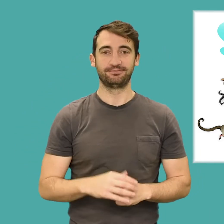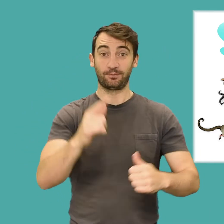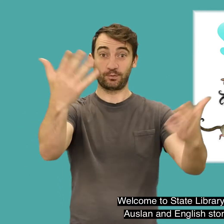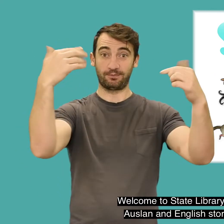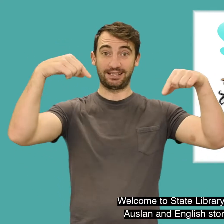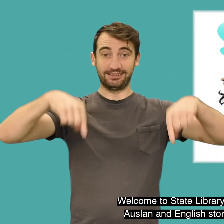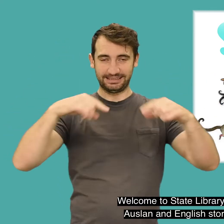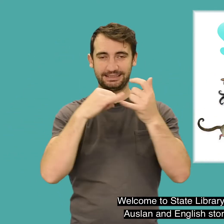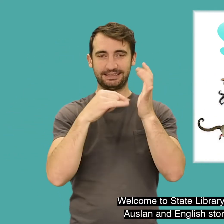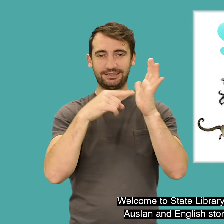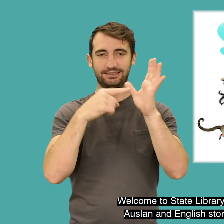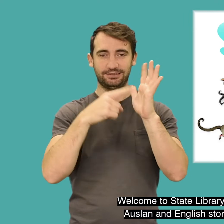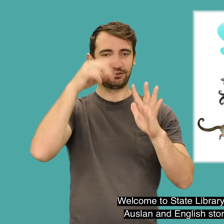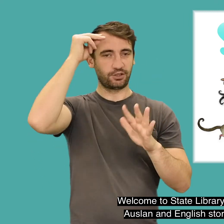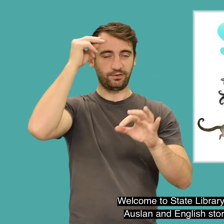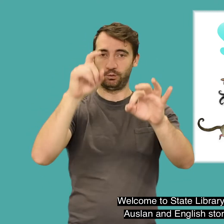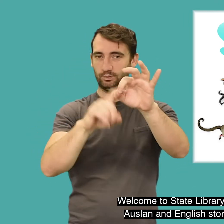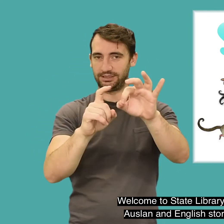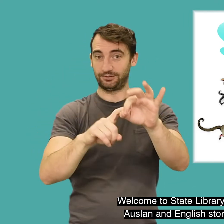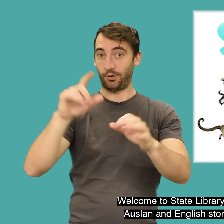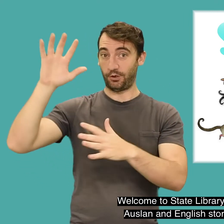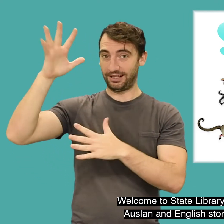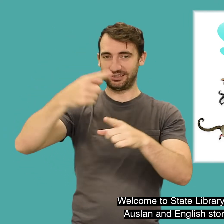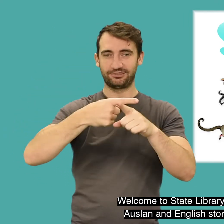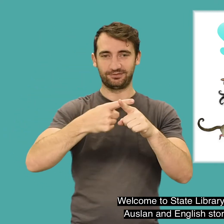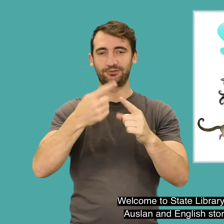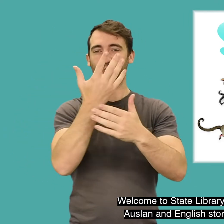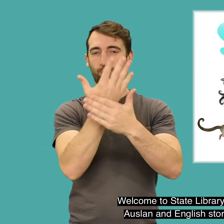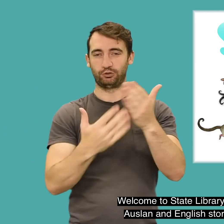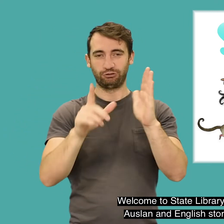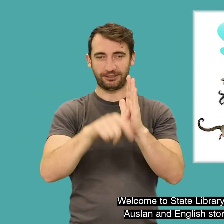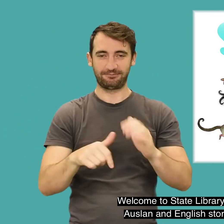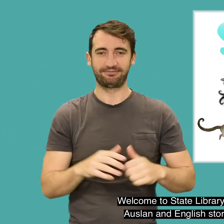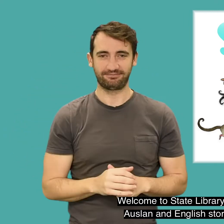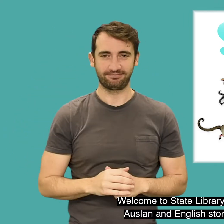Welcome to State Library of Queensland's Auslan and English storytime at home.